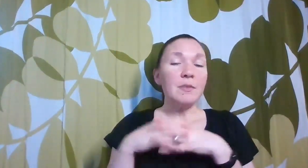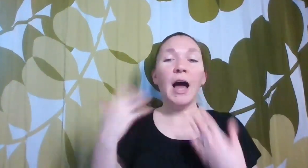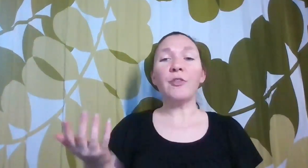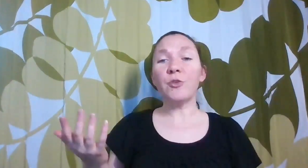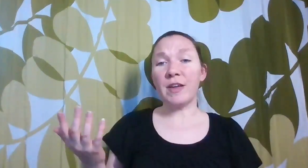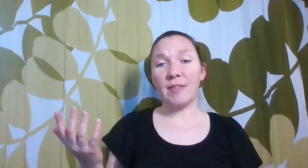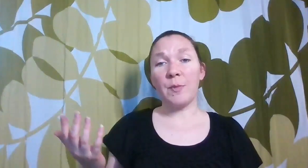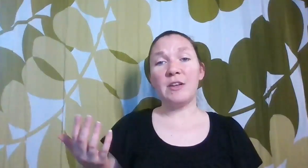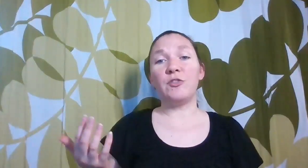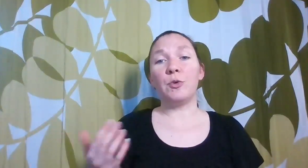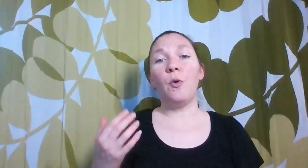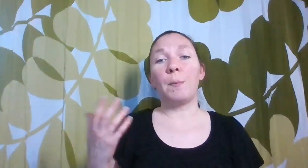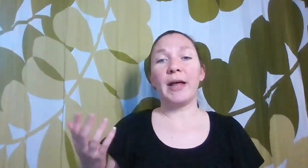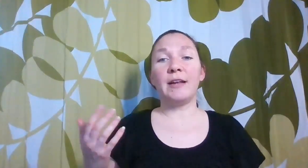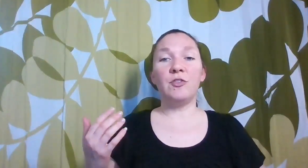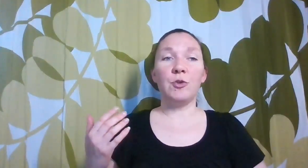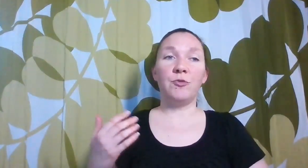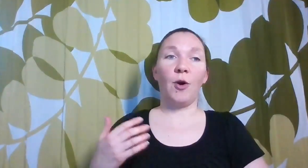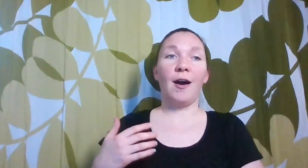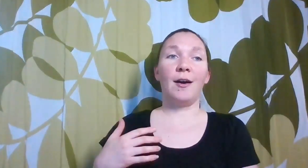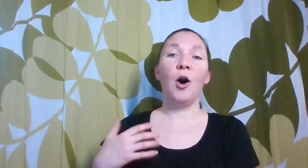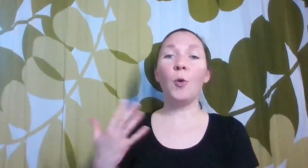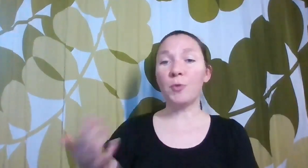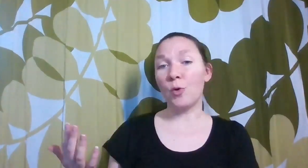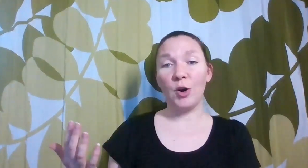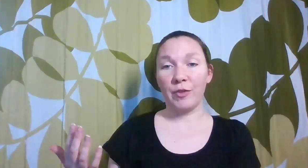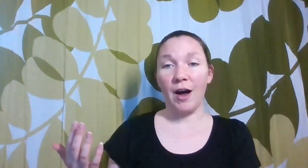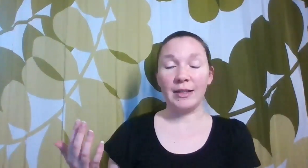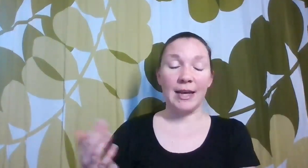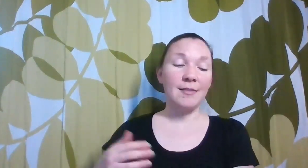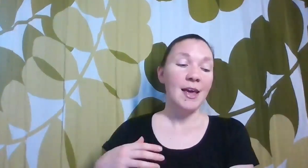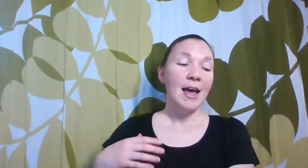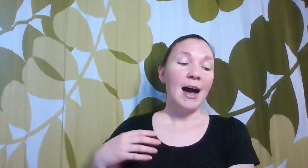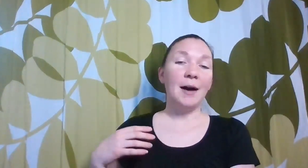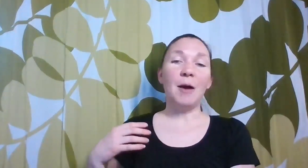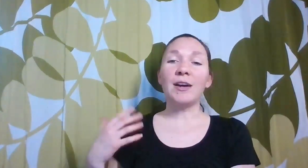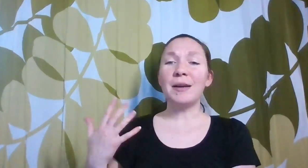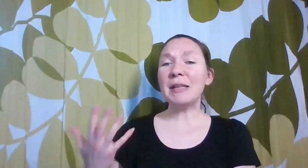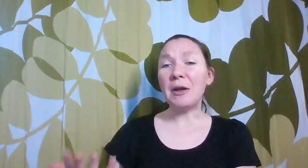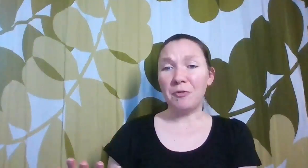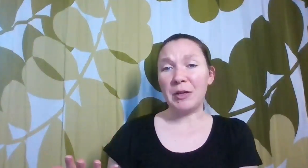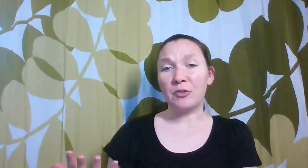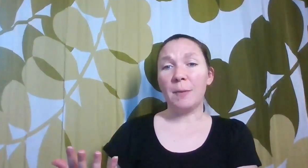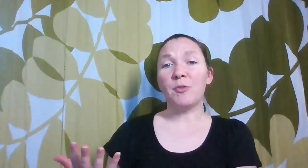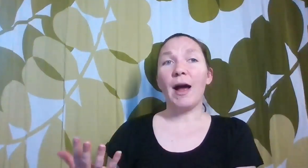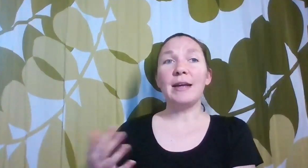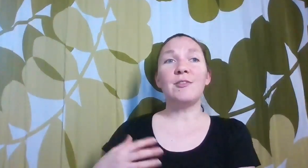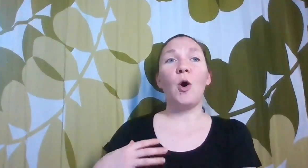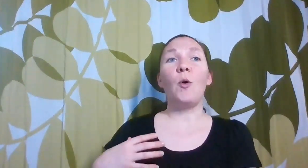Other things that we do or plan to do for our homeschool over the holidays are going to be like field trips, right? So